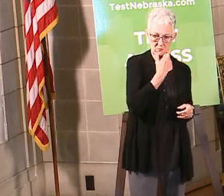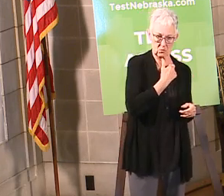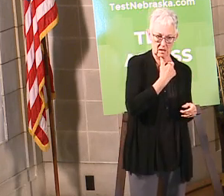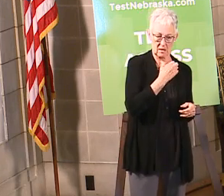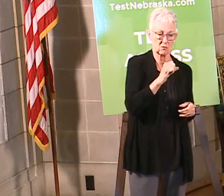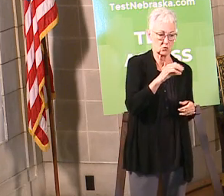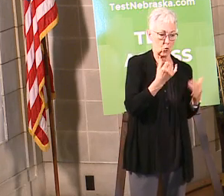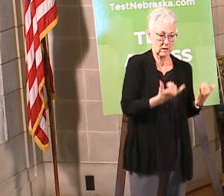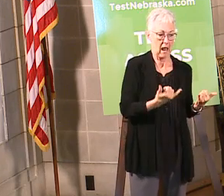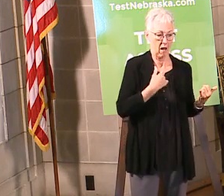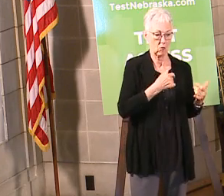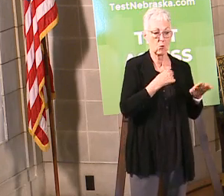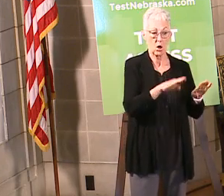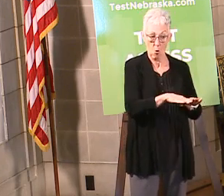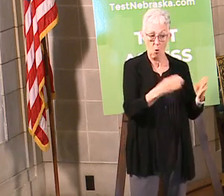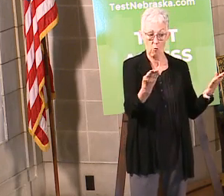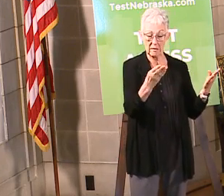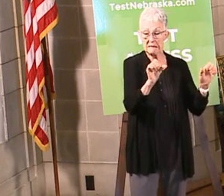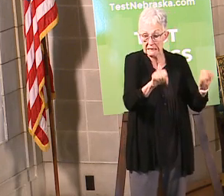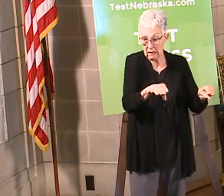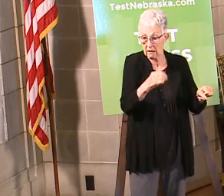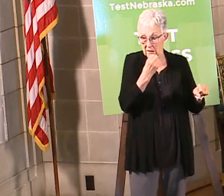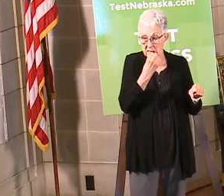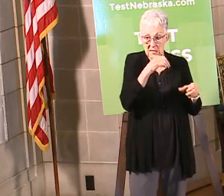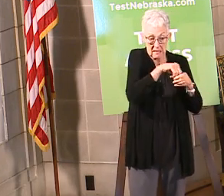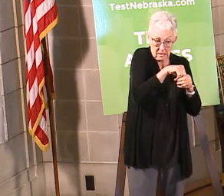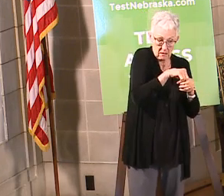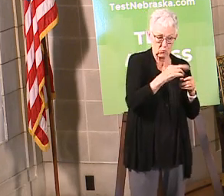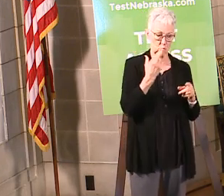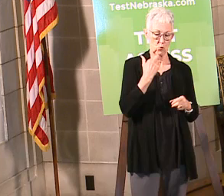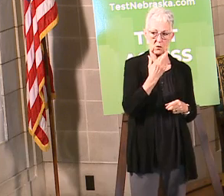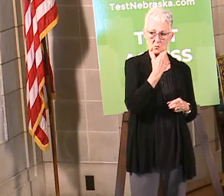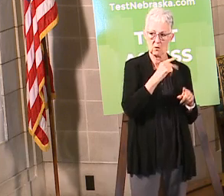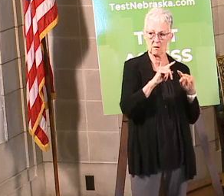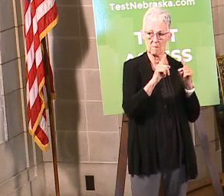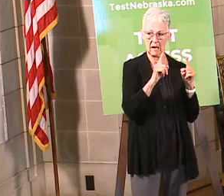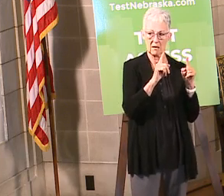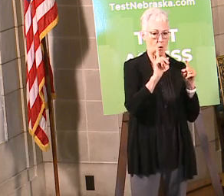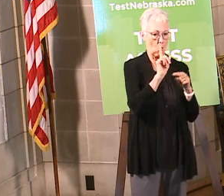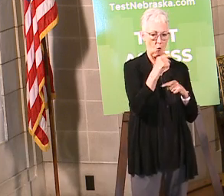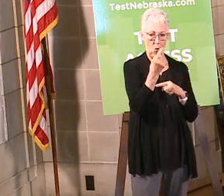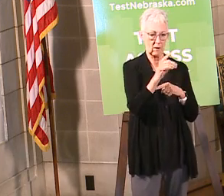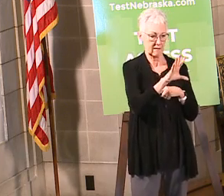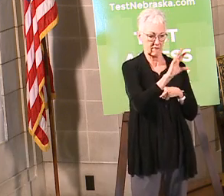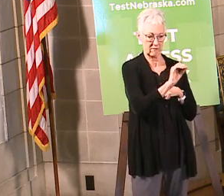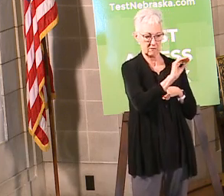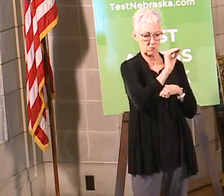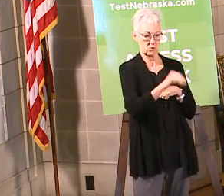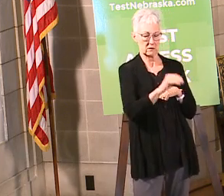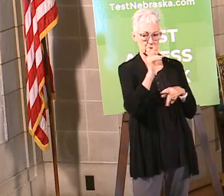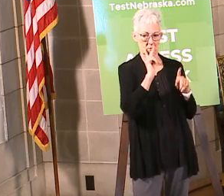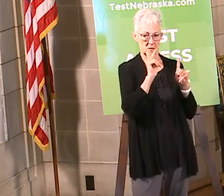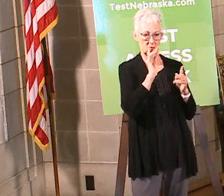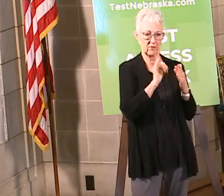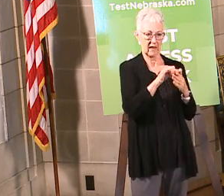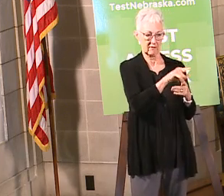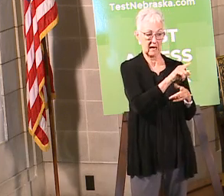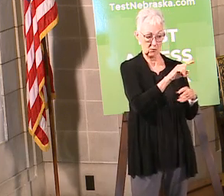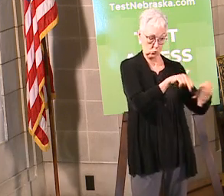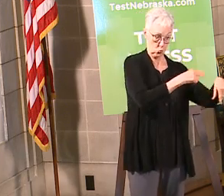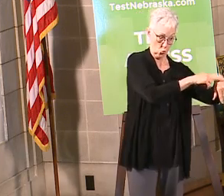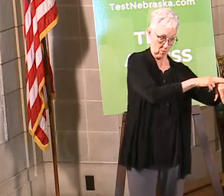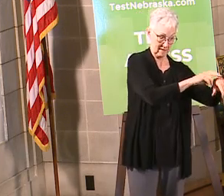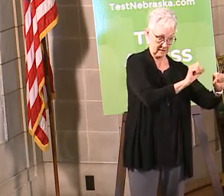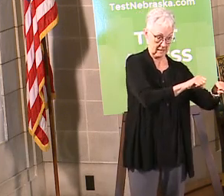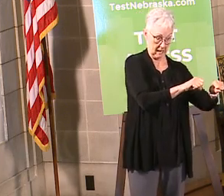taking this as we've been losing restrictions, we're doing a step at a time to make sure that we're not going to let the virus get that, you know, spike